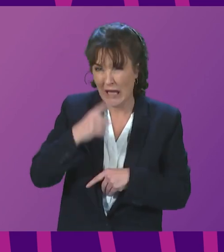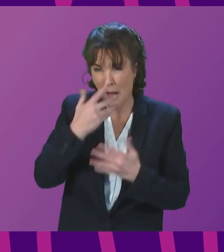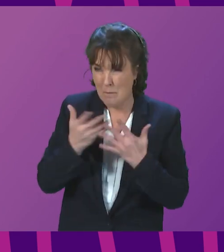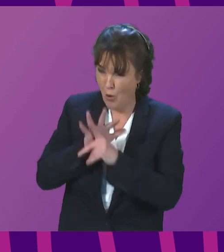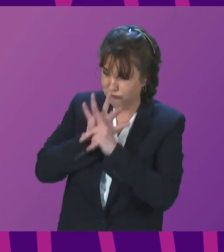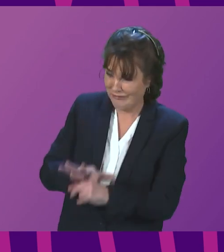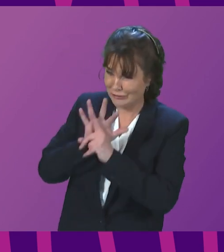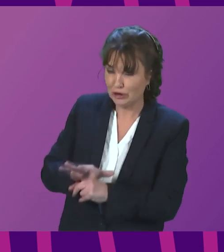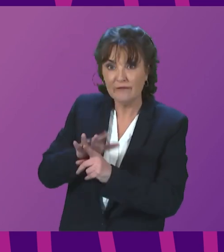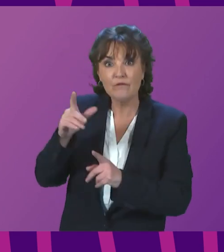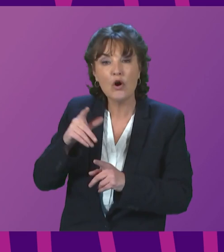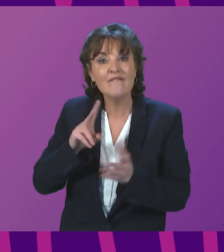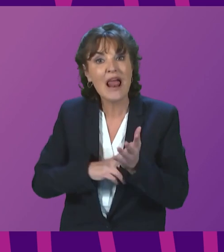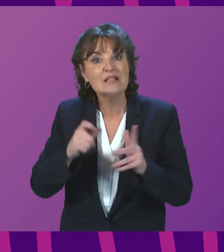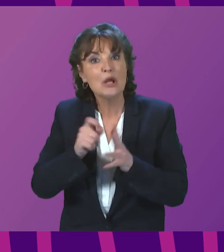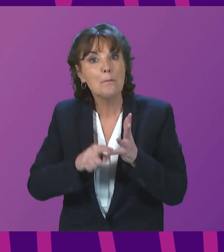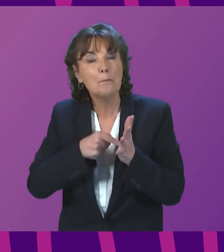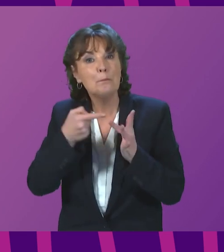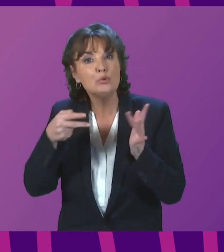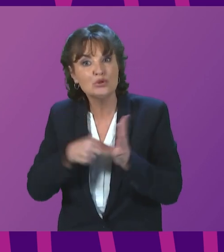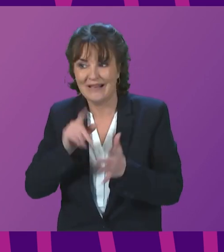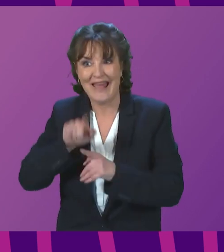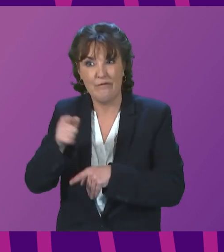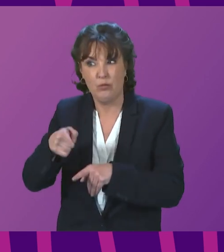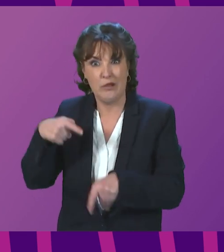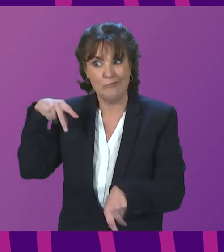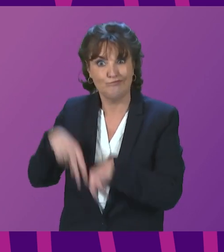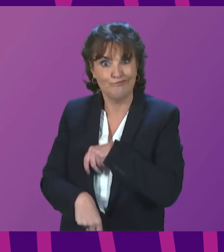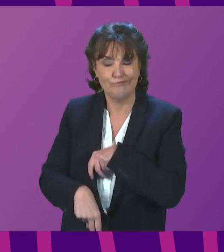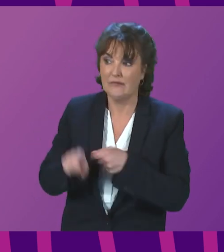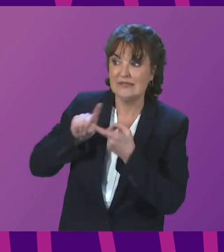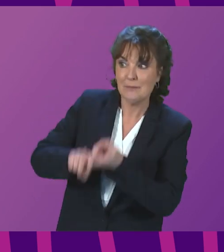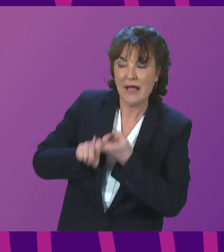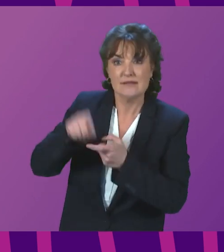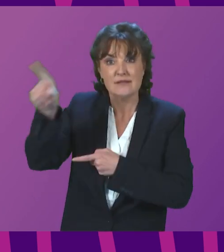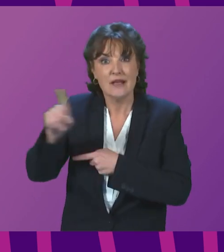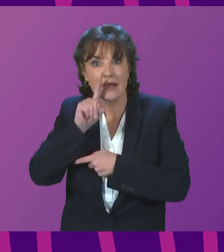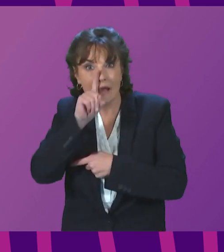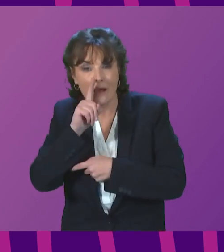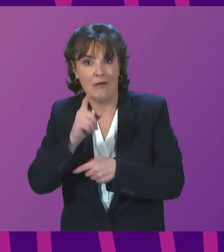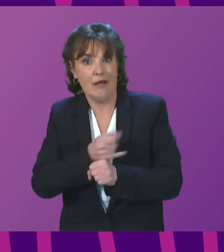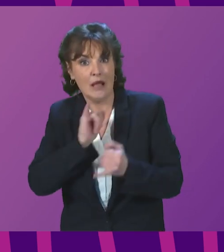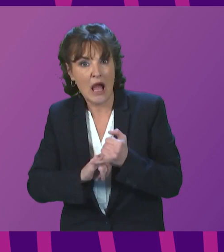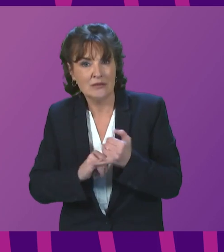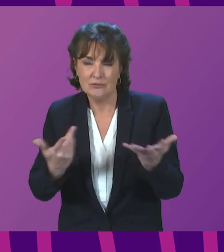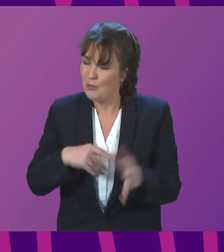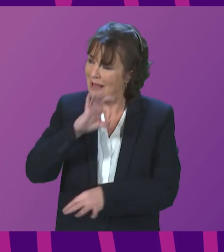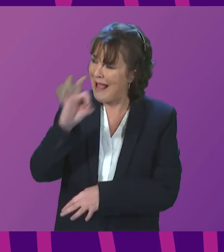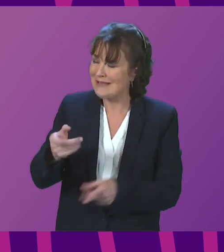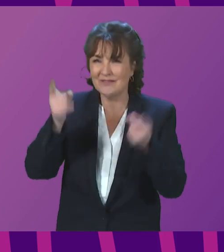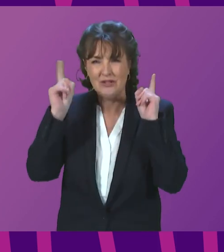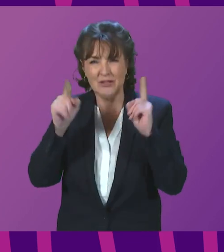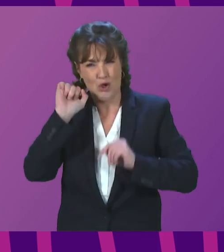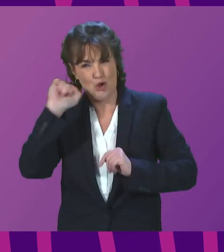demand for Russian oil. Does the First Minister recognise that support for her opposition to further North Sea exploration is now